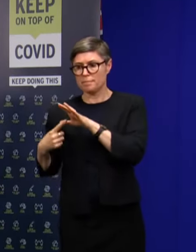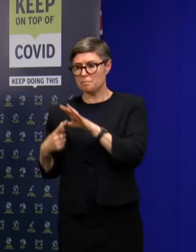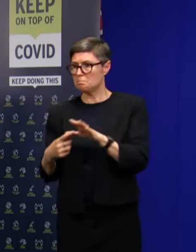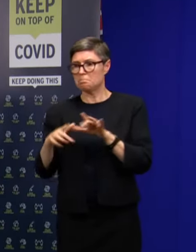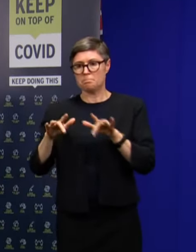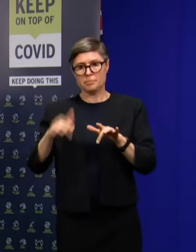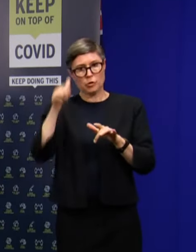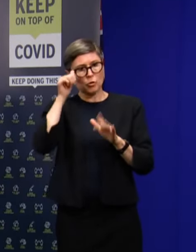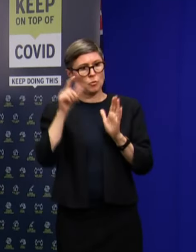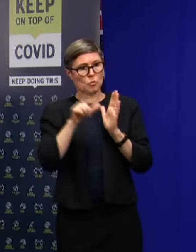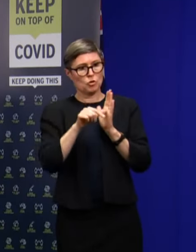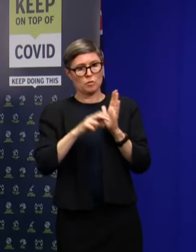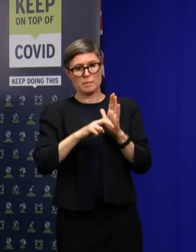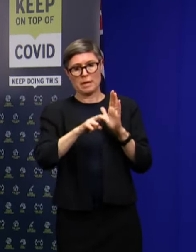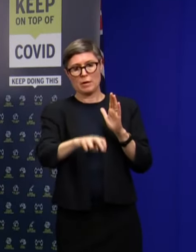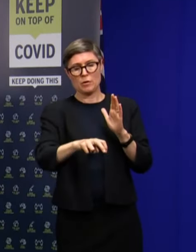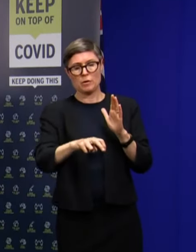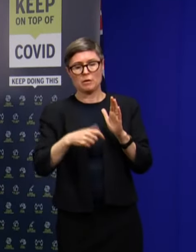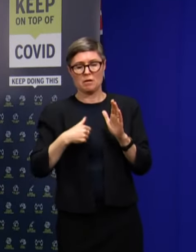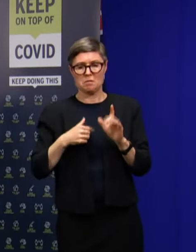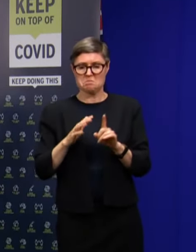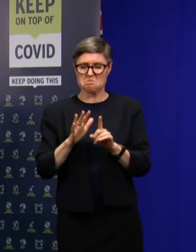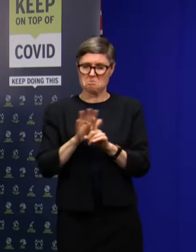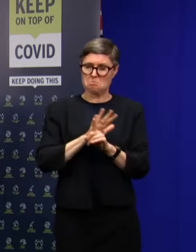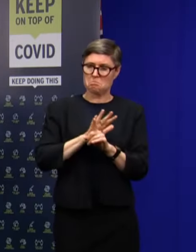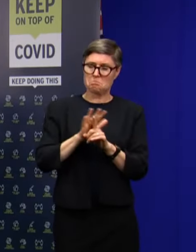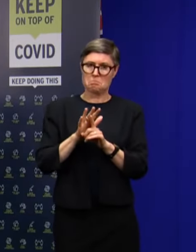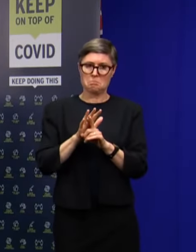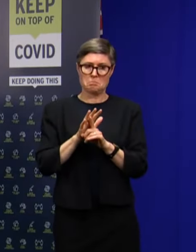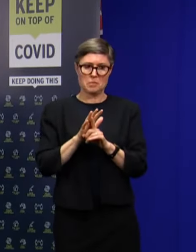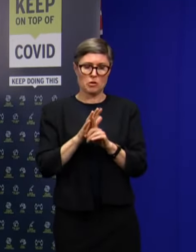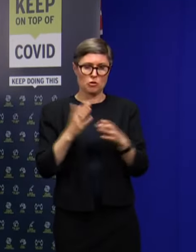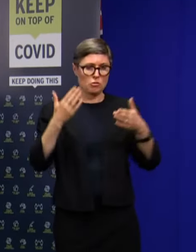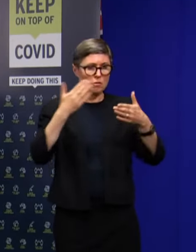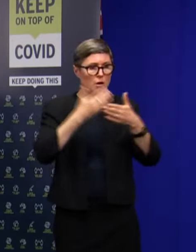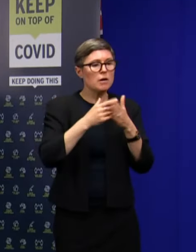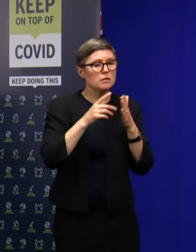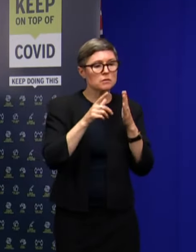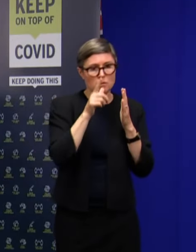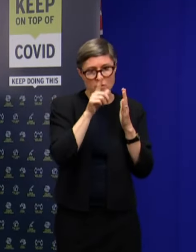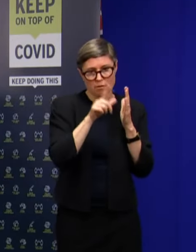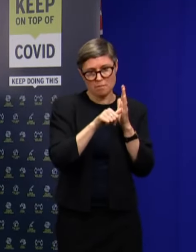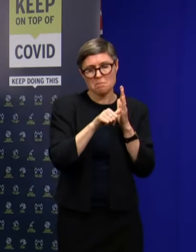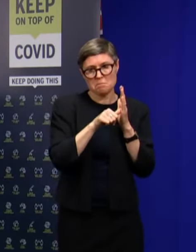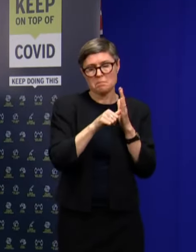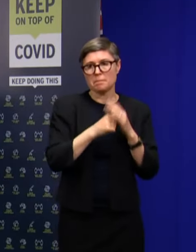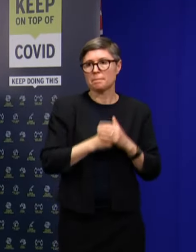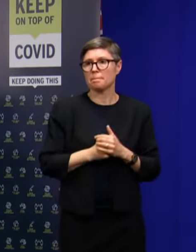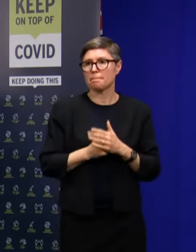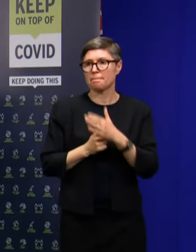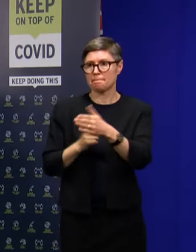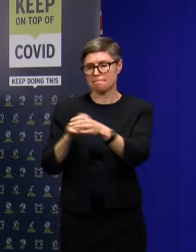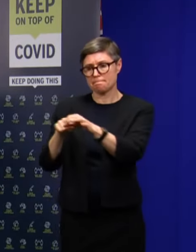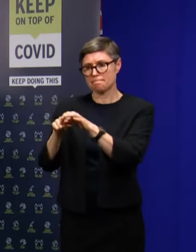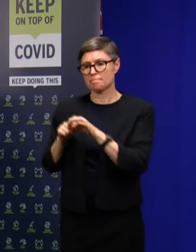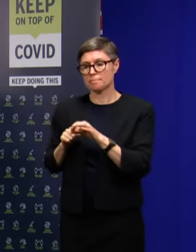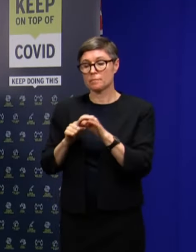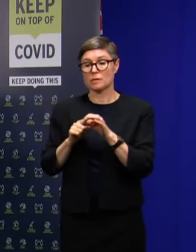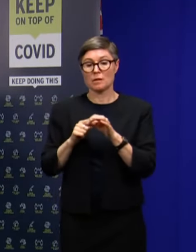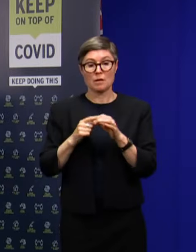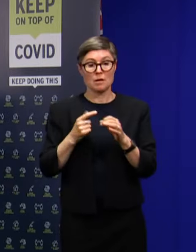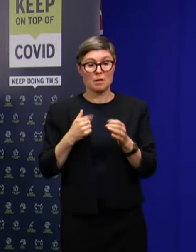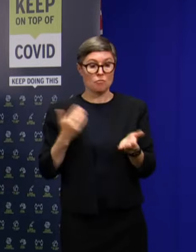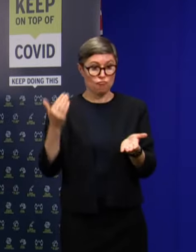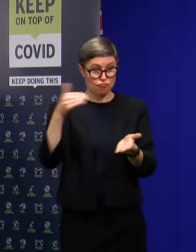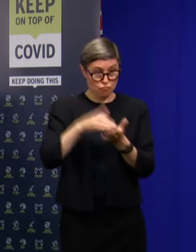time he left the Travel Lodge, but I understand it was on the night that he arrived. So he got there, had his